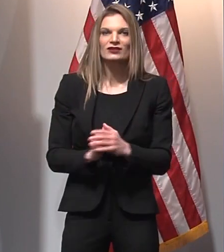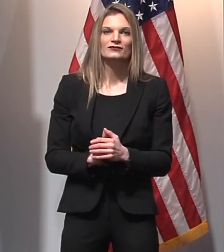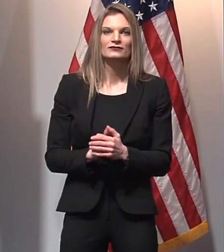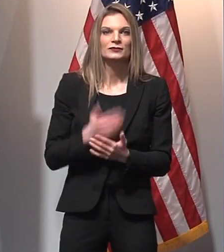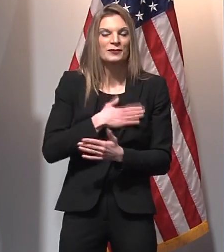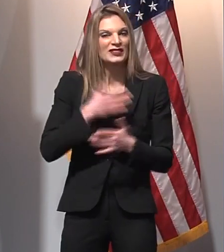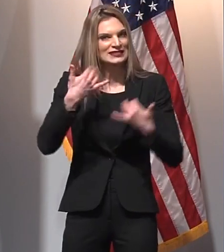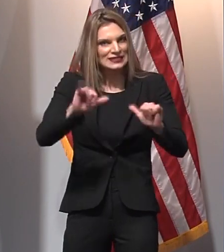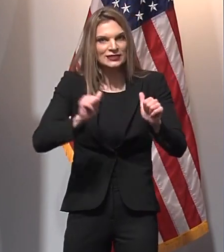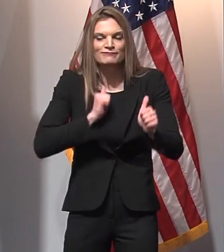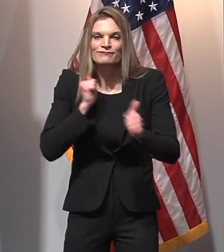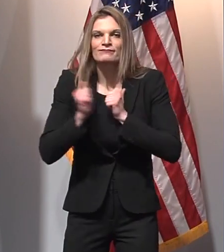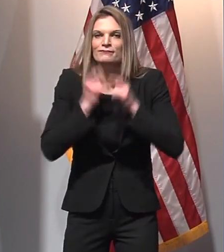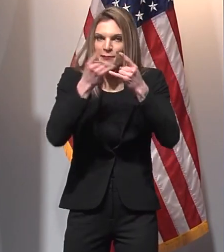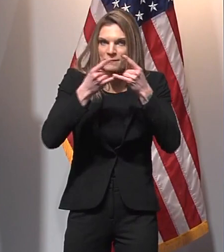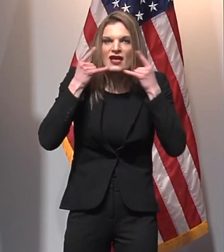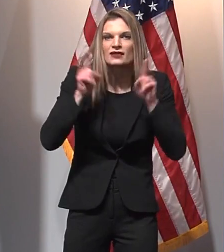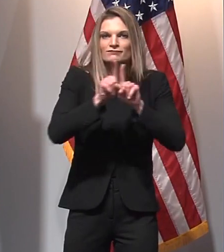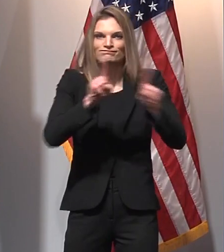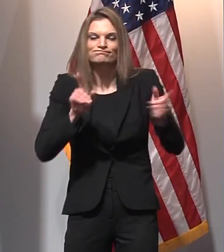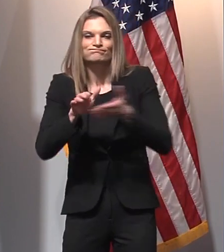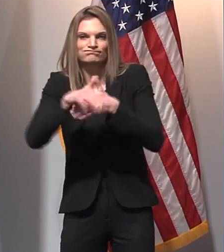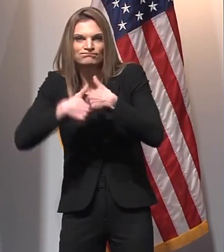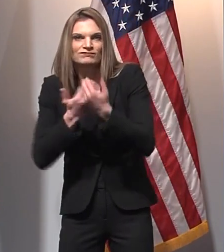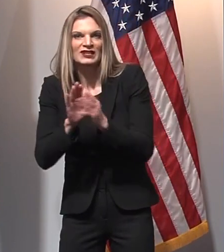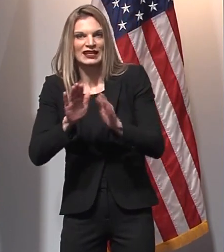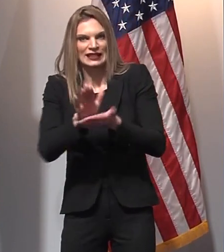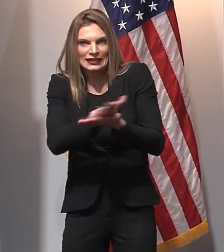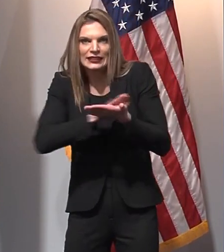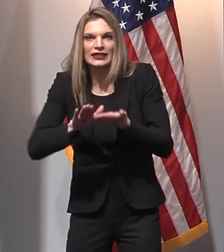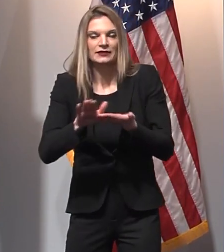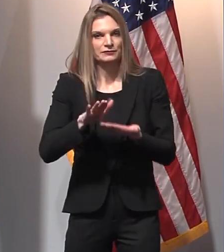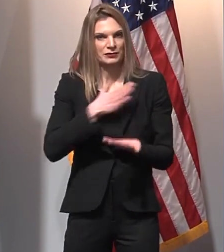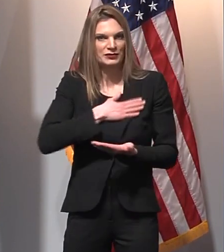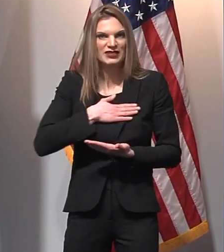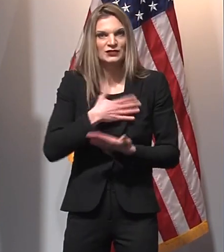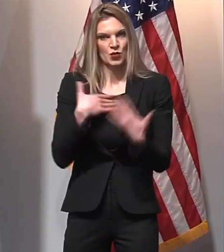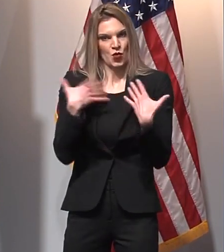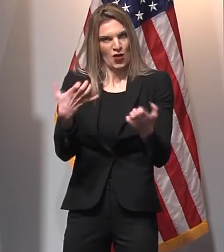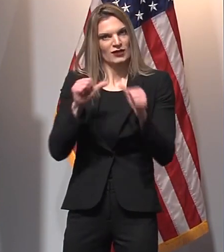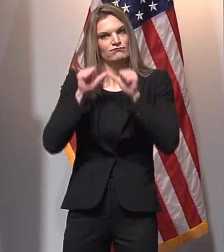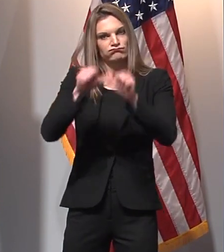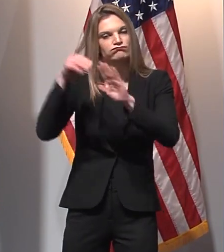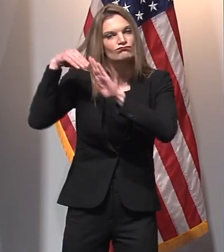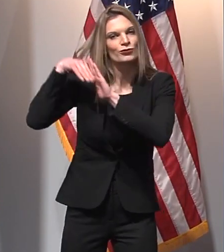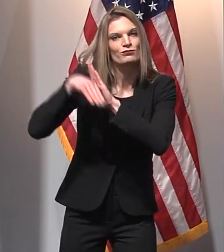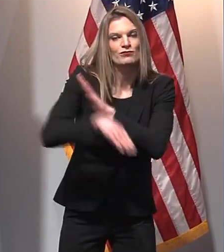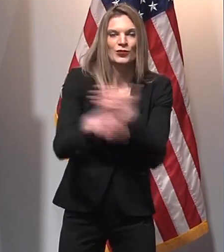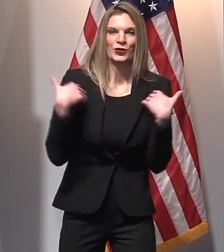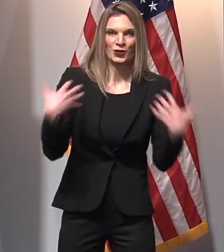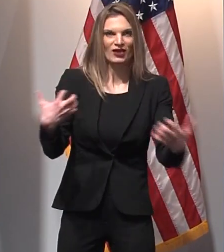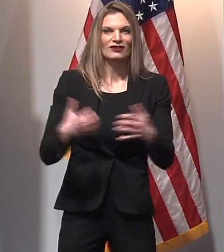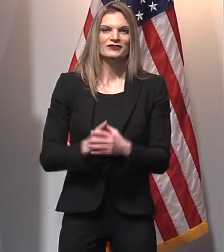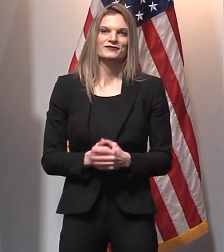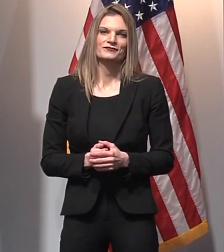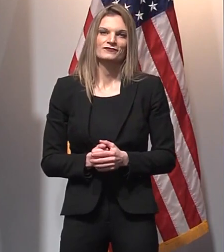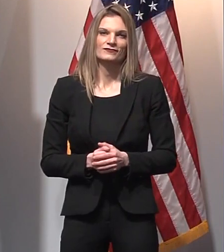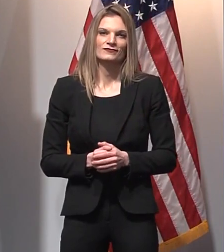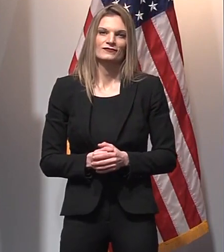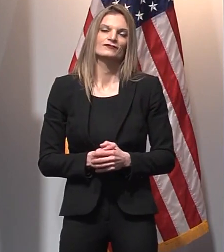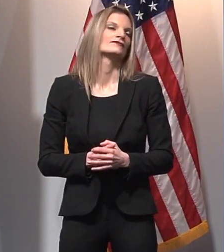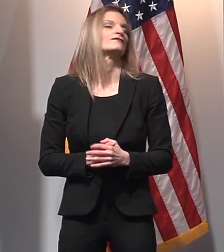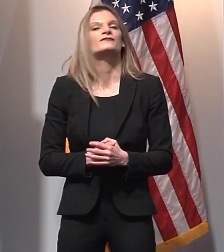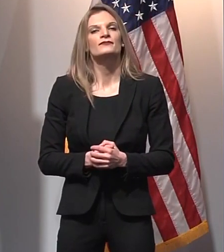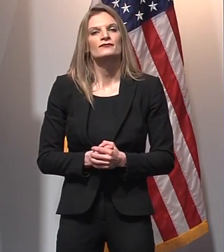everyone, remain vigilant so we can keep our COVID-19 case numbers trending in the right direction. It's also